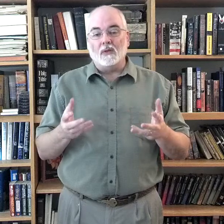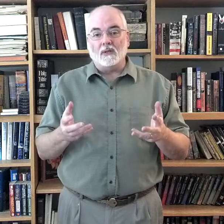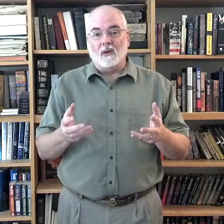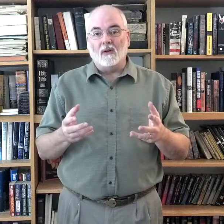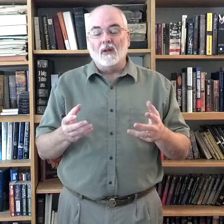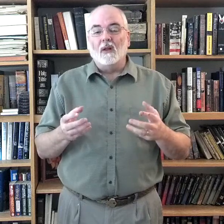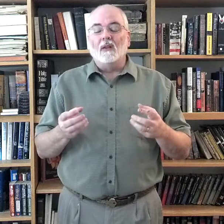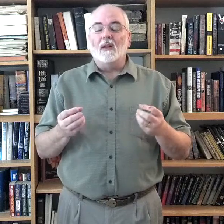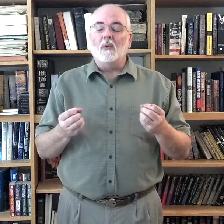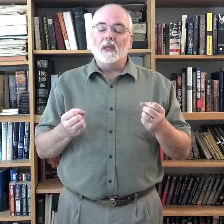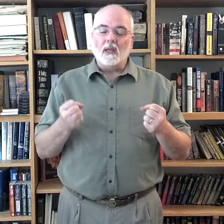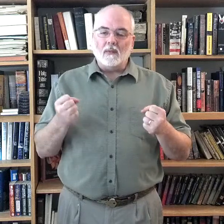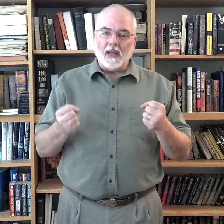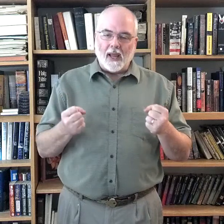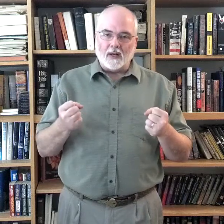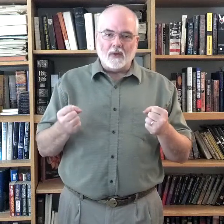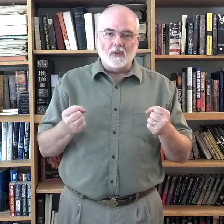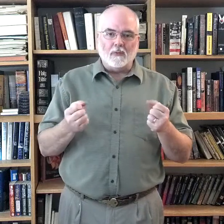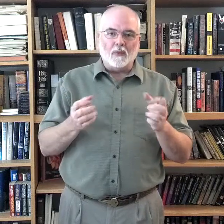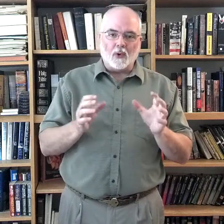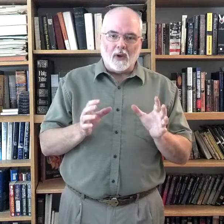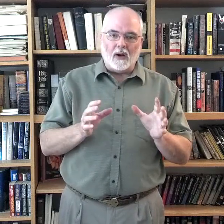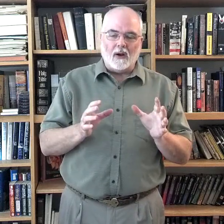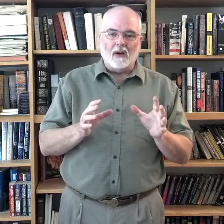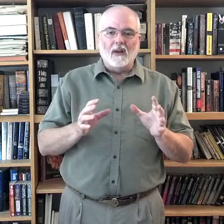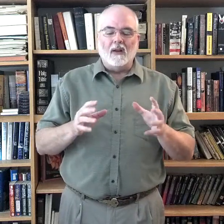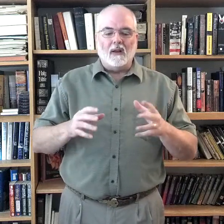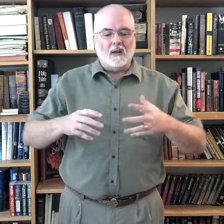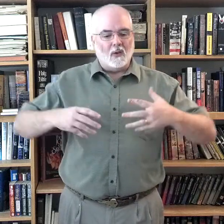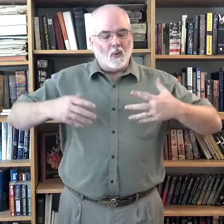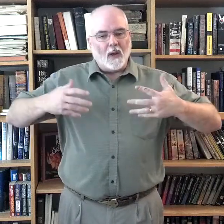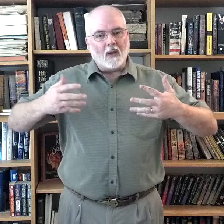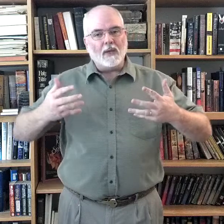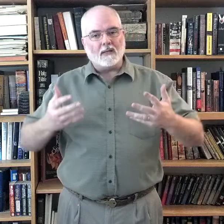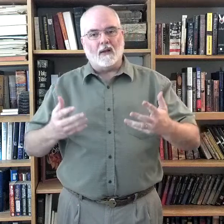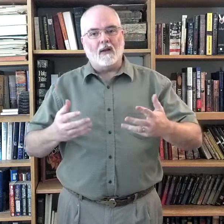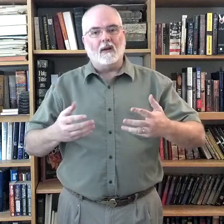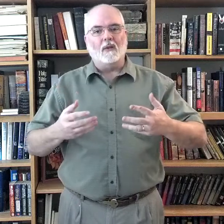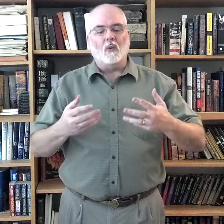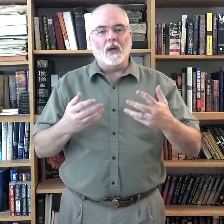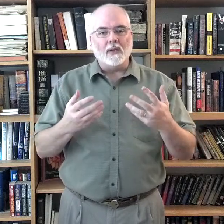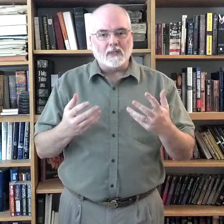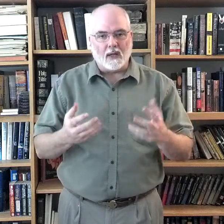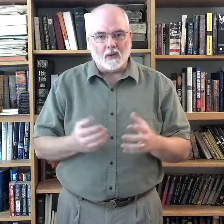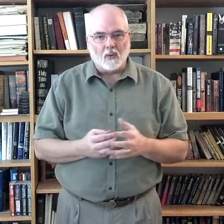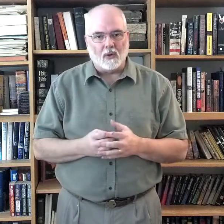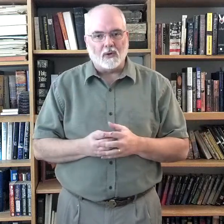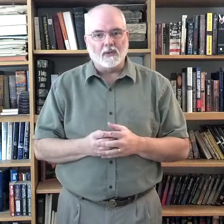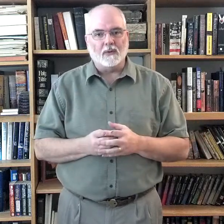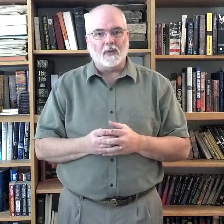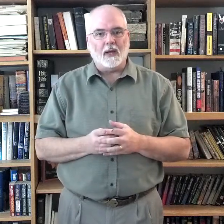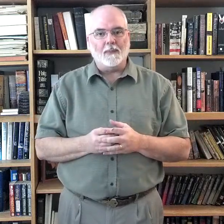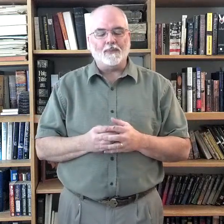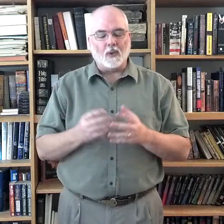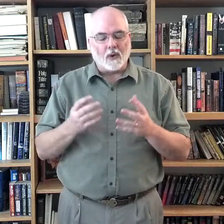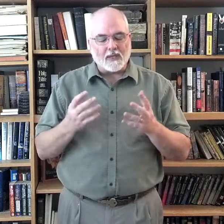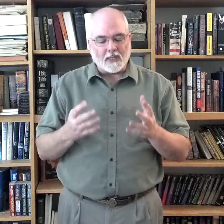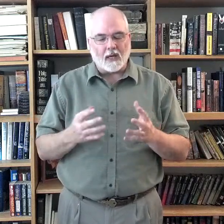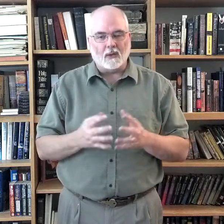song, that we keep the attitude of prayer in the way we sign, in the way we say the words, okay? In the way we sign the